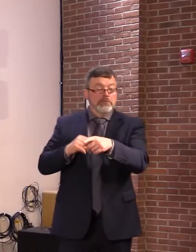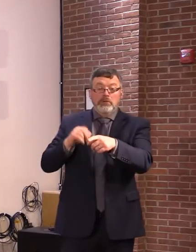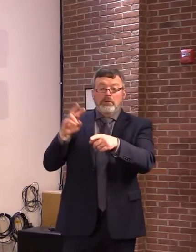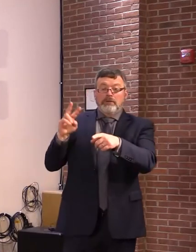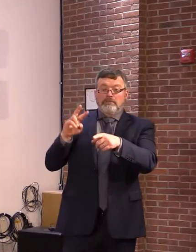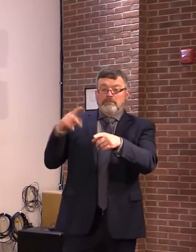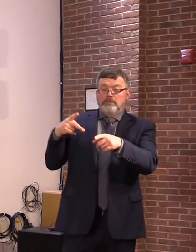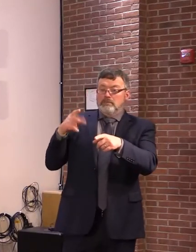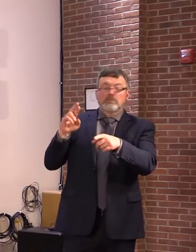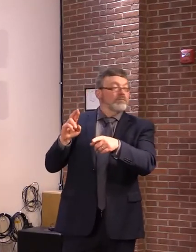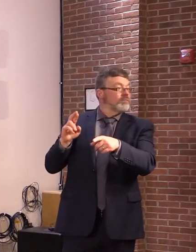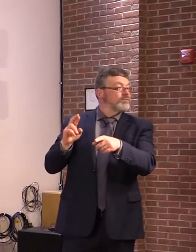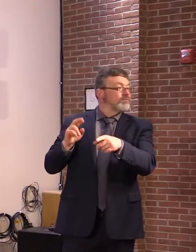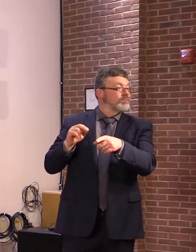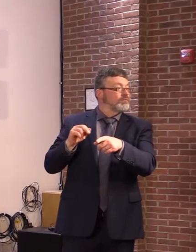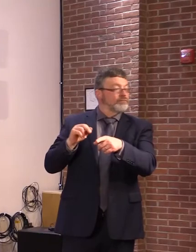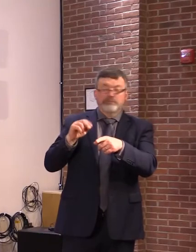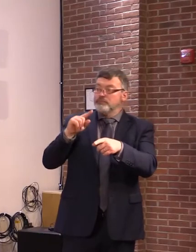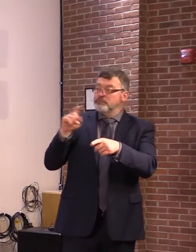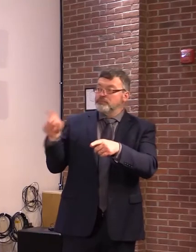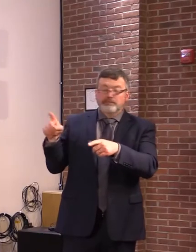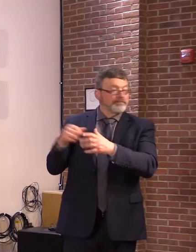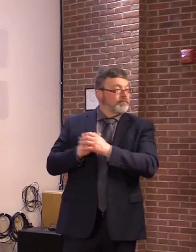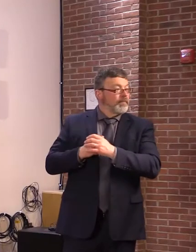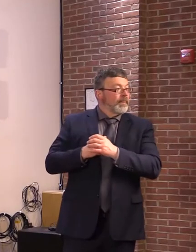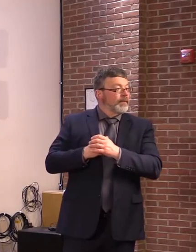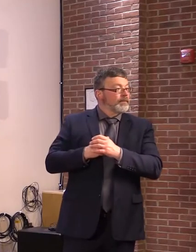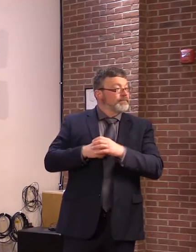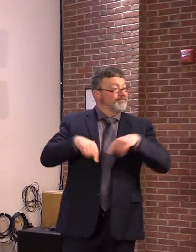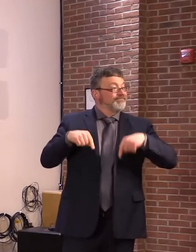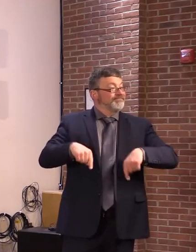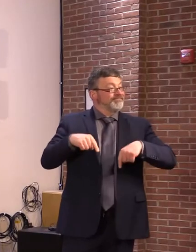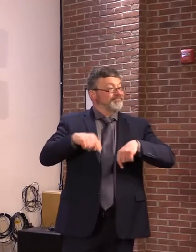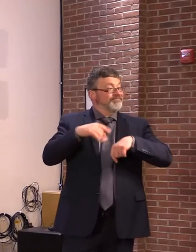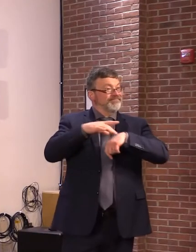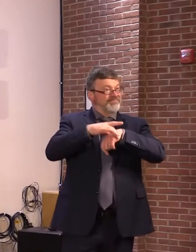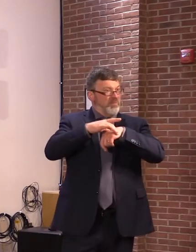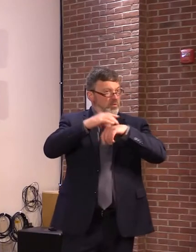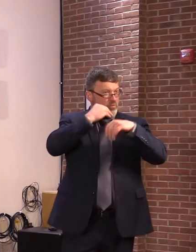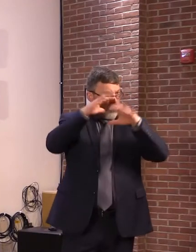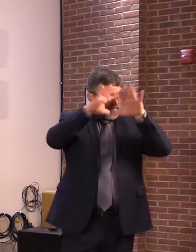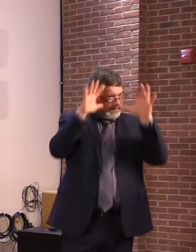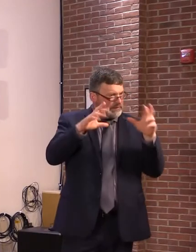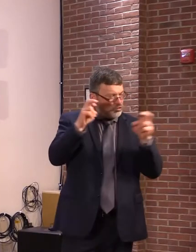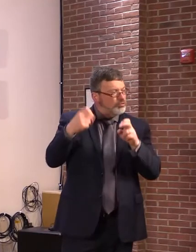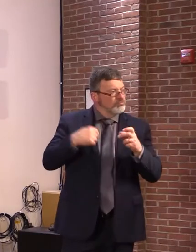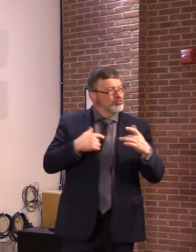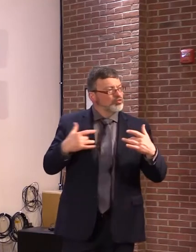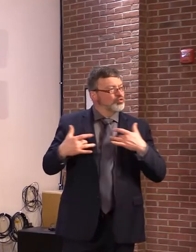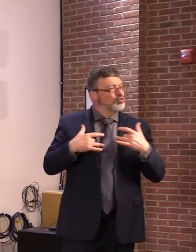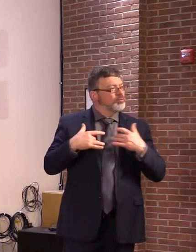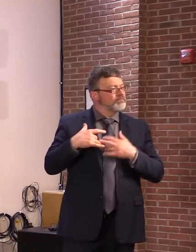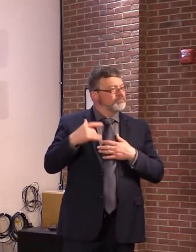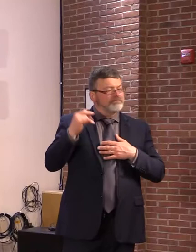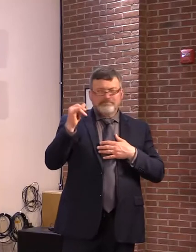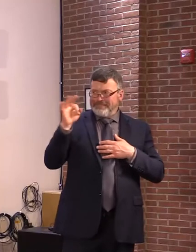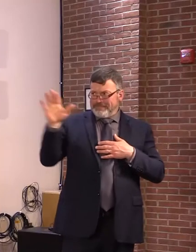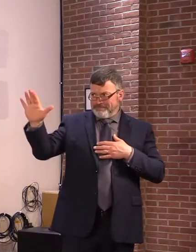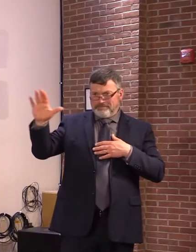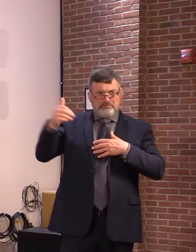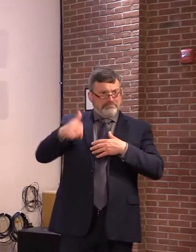Solutions Act works is if the legislature dithers and the executive dithers and they can't come to agreement,